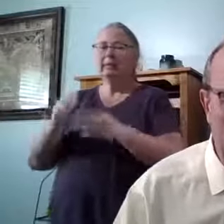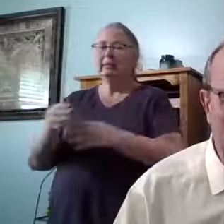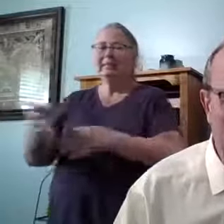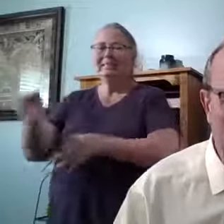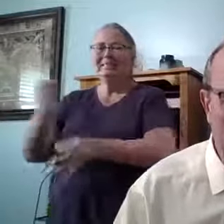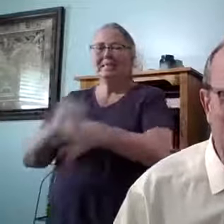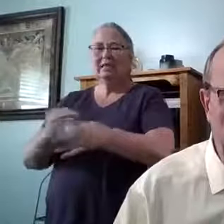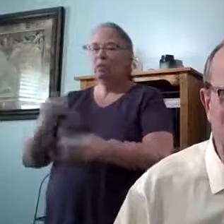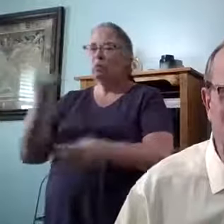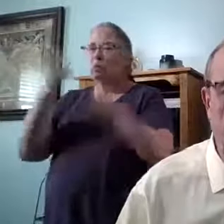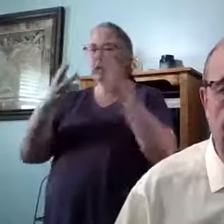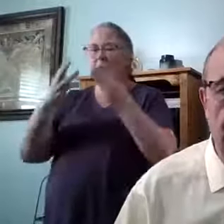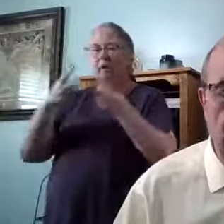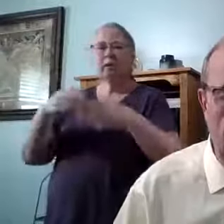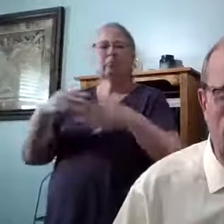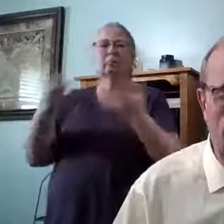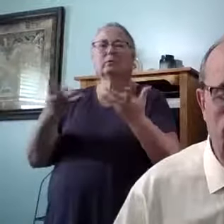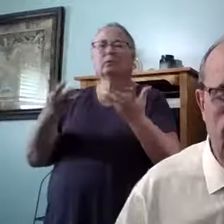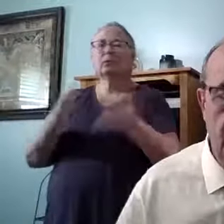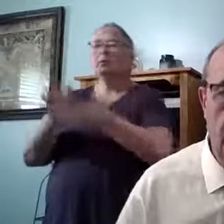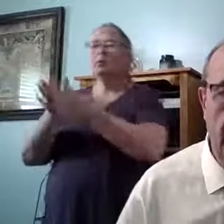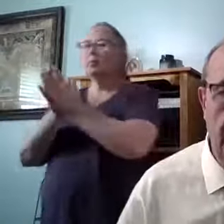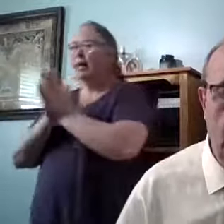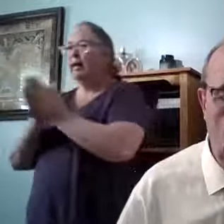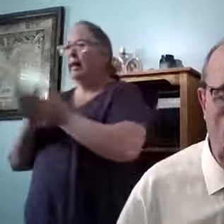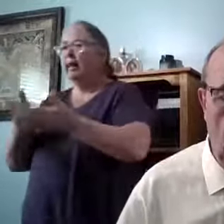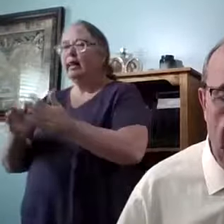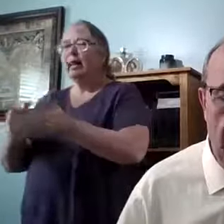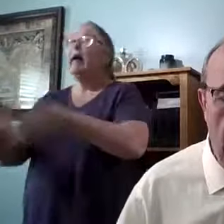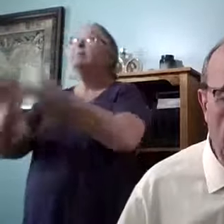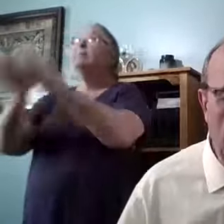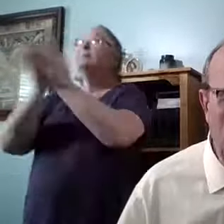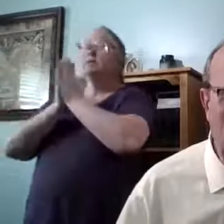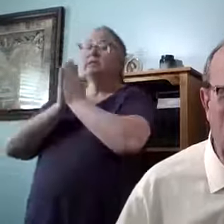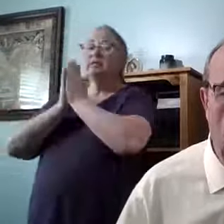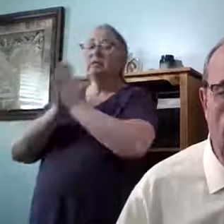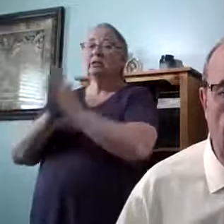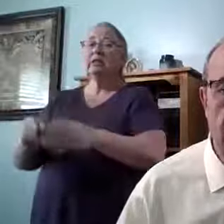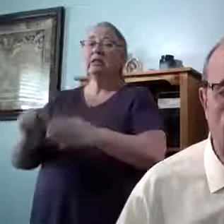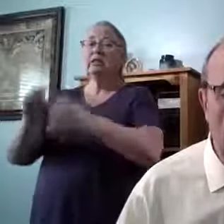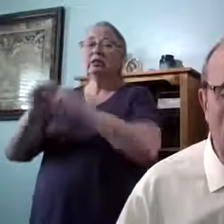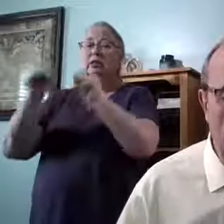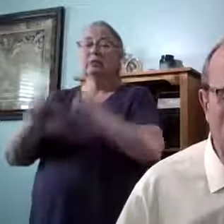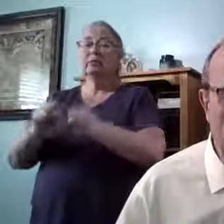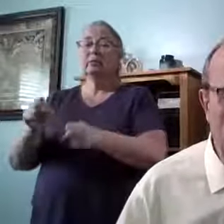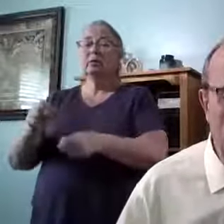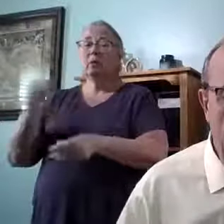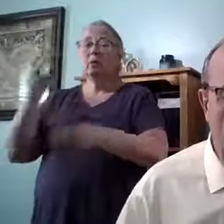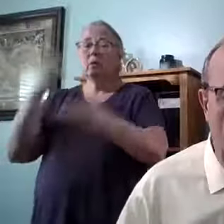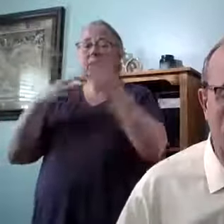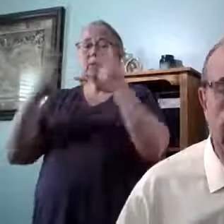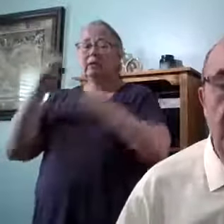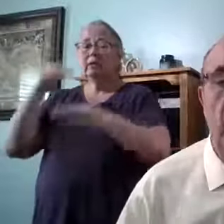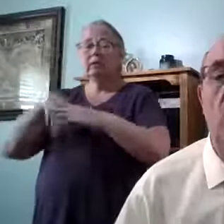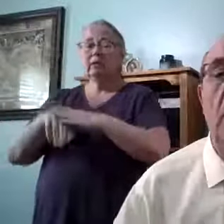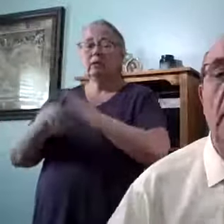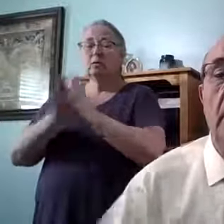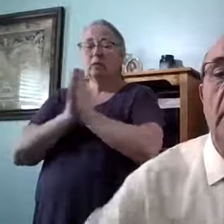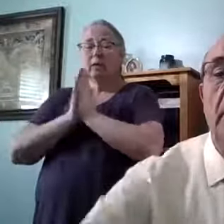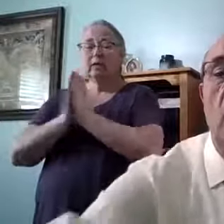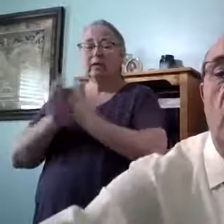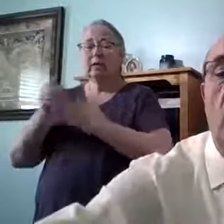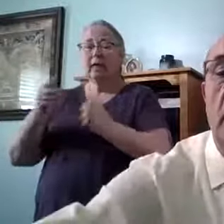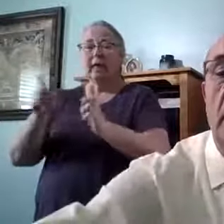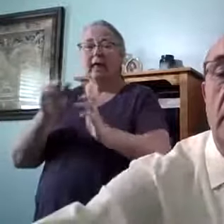pray. Let petitions and praises shape your worries into prayers, letting God know